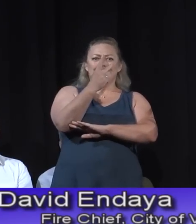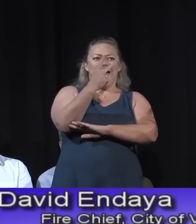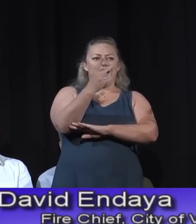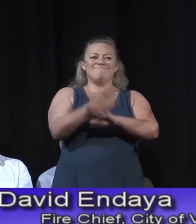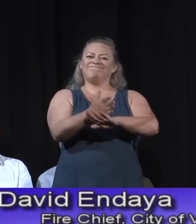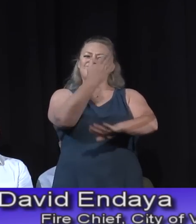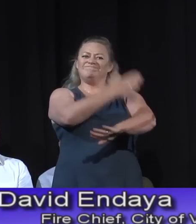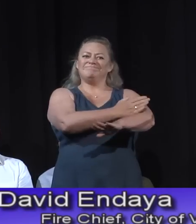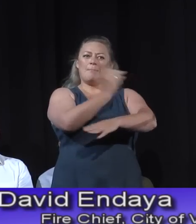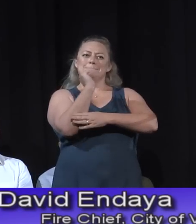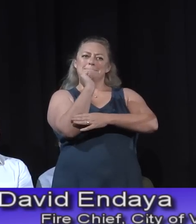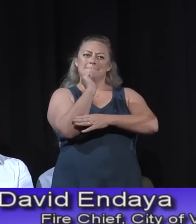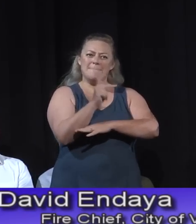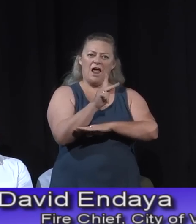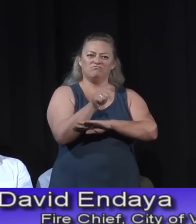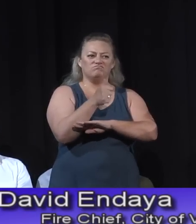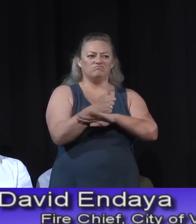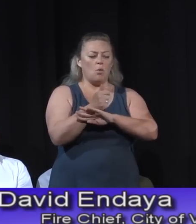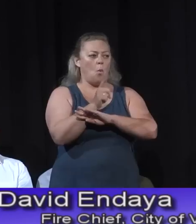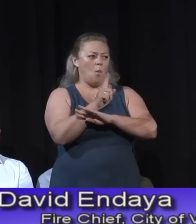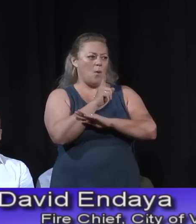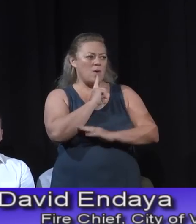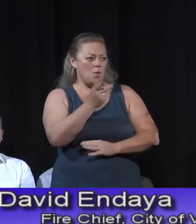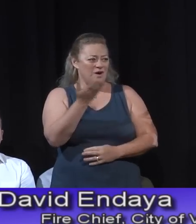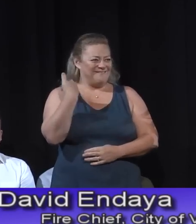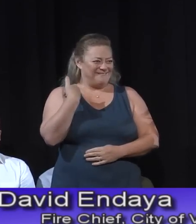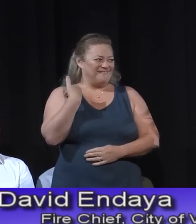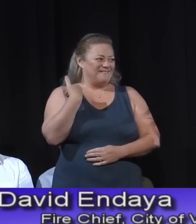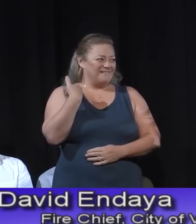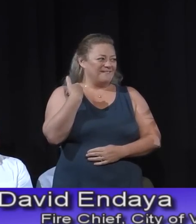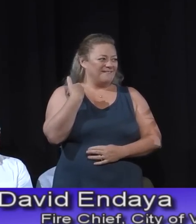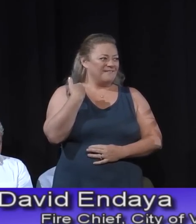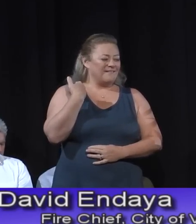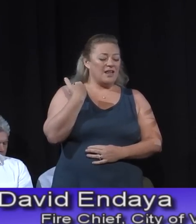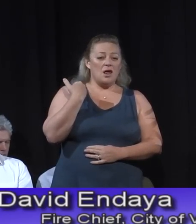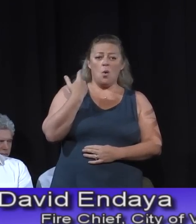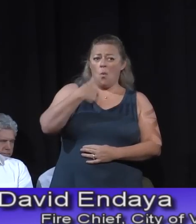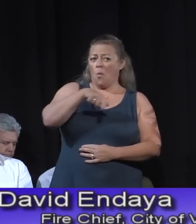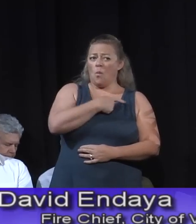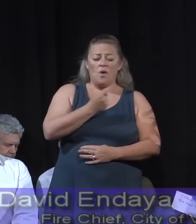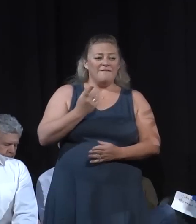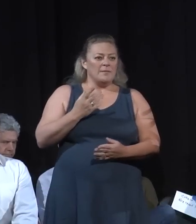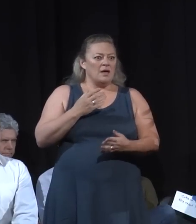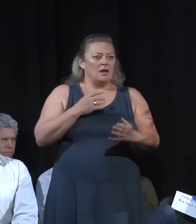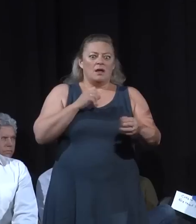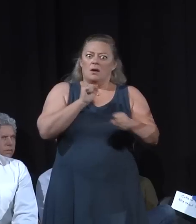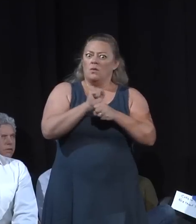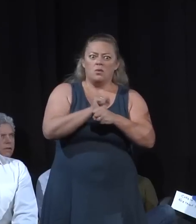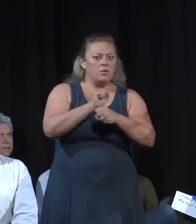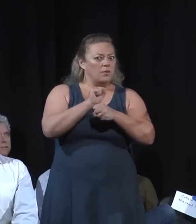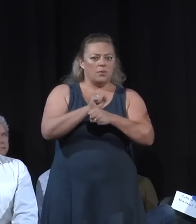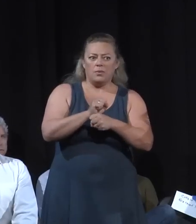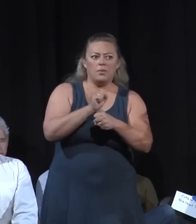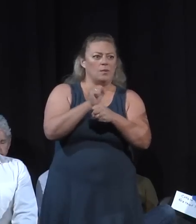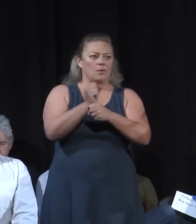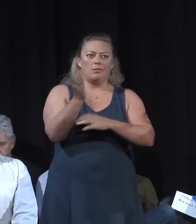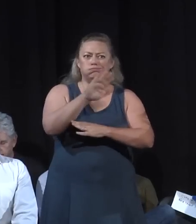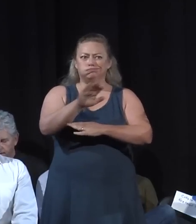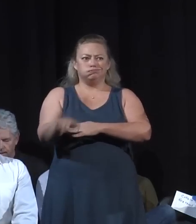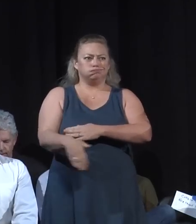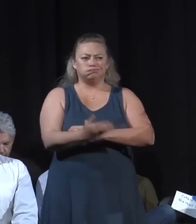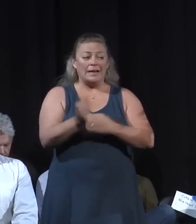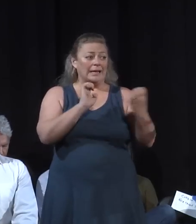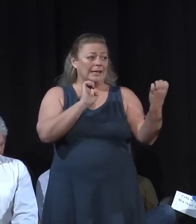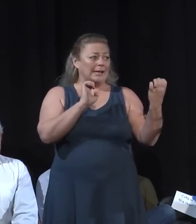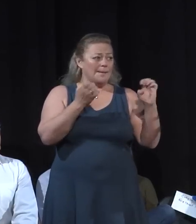your city, and the community as a whole, the county, to do this. We've been working feverishly. I've been at our emergency operations center